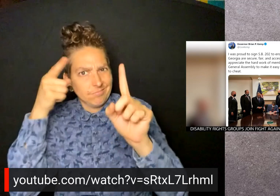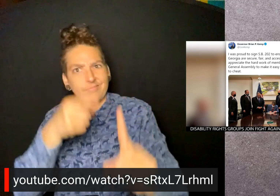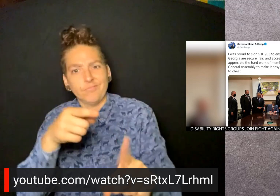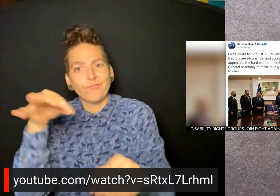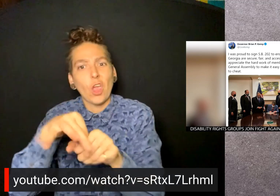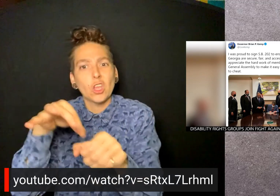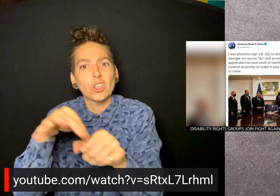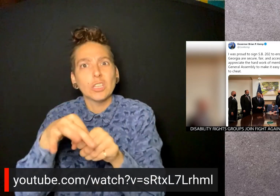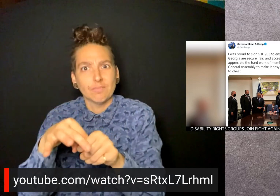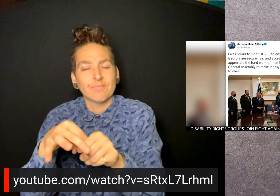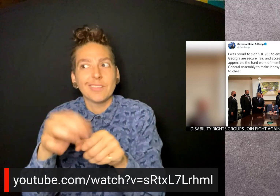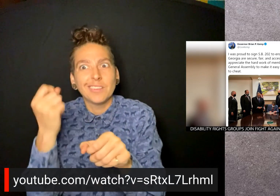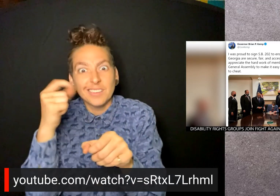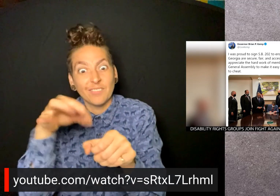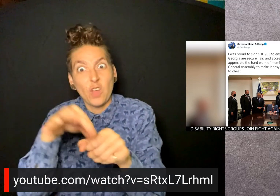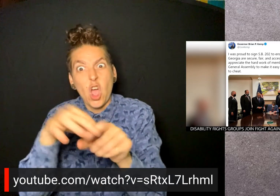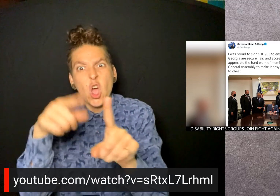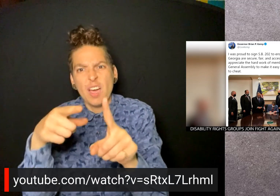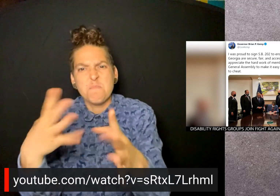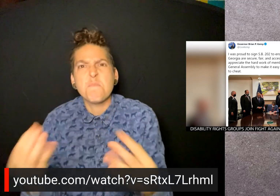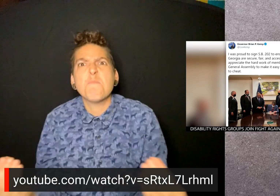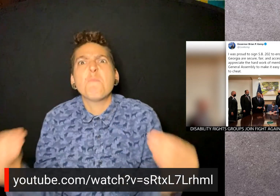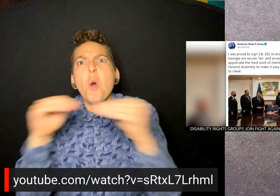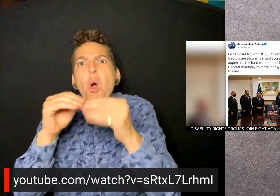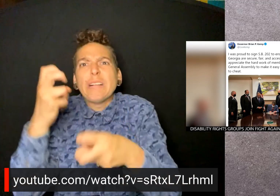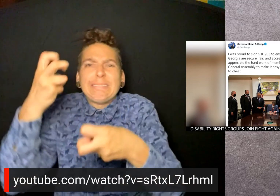voting even more inaccessible for people with disabilities